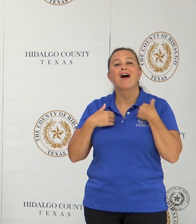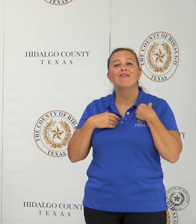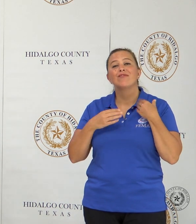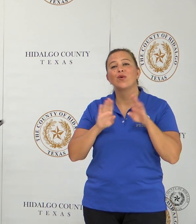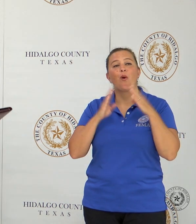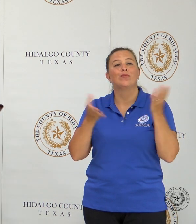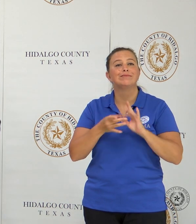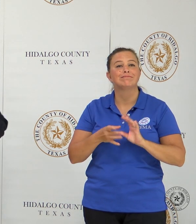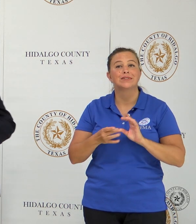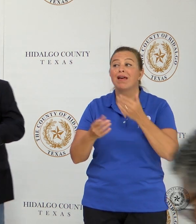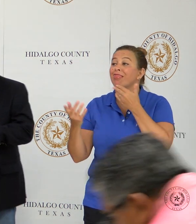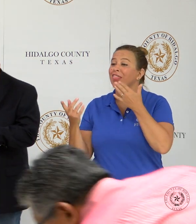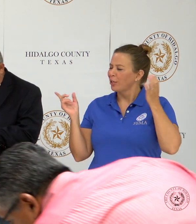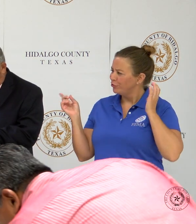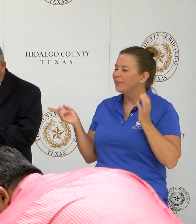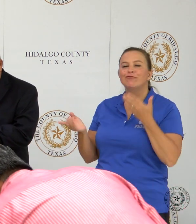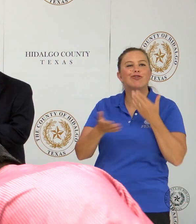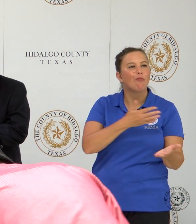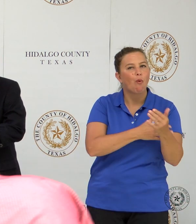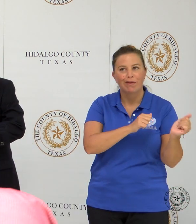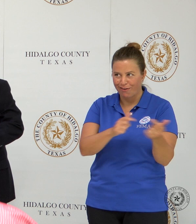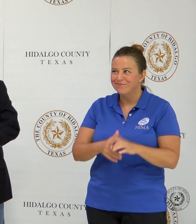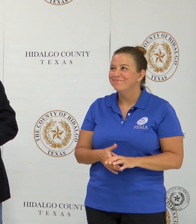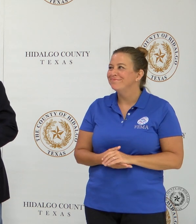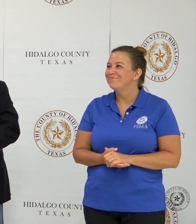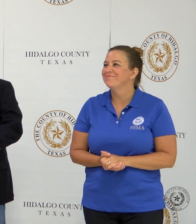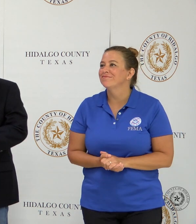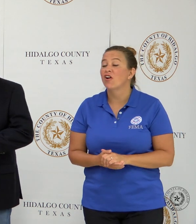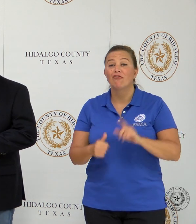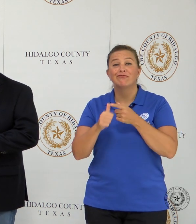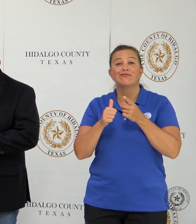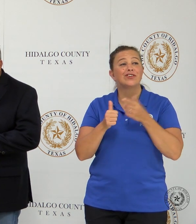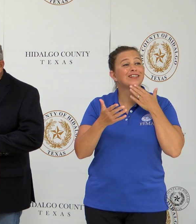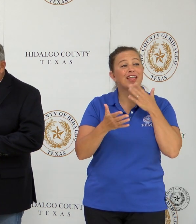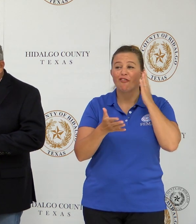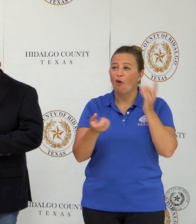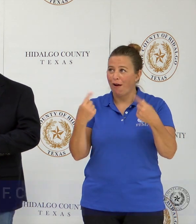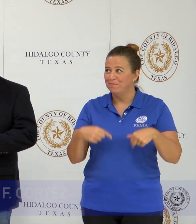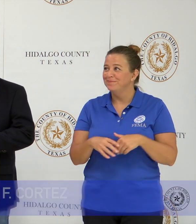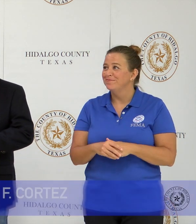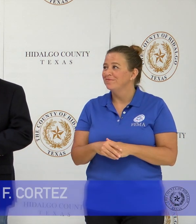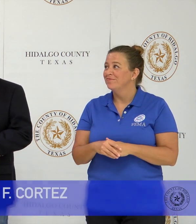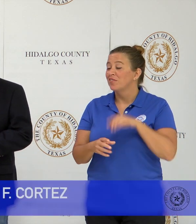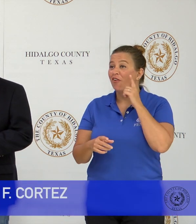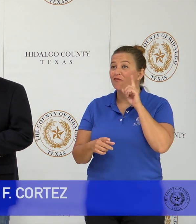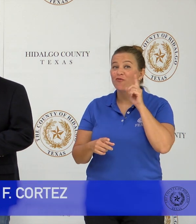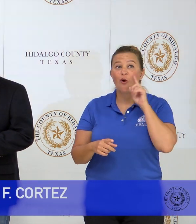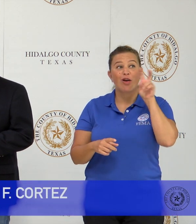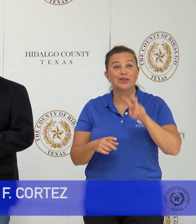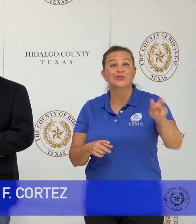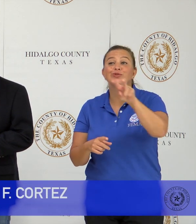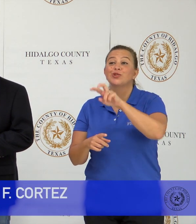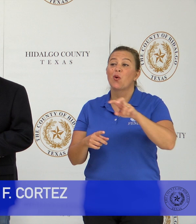Thank you, Chapman. Good morning, everyone. Good morning. First of thank you for joining us for the site tour